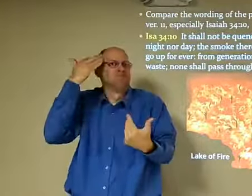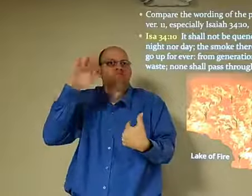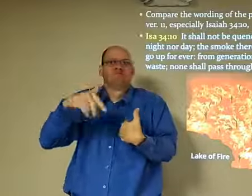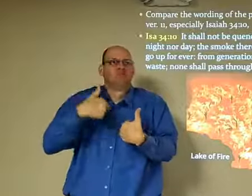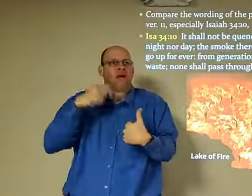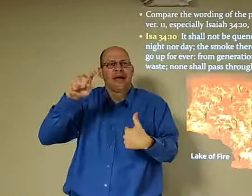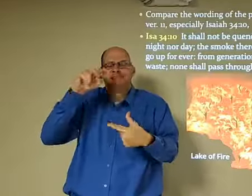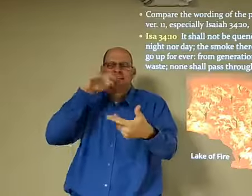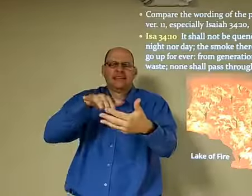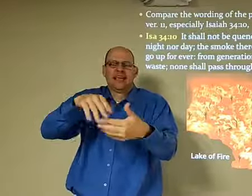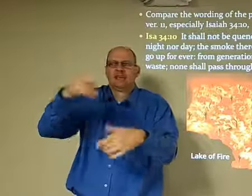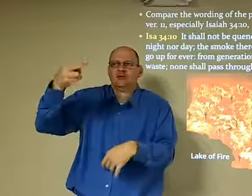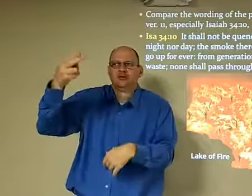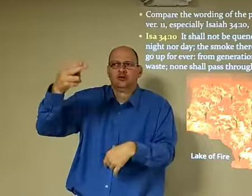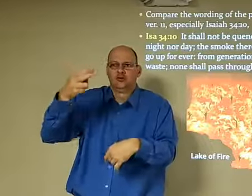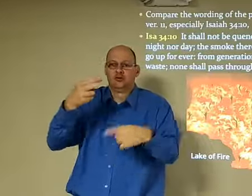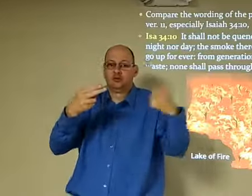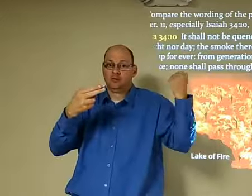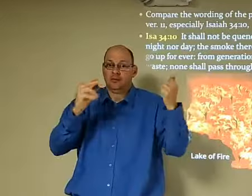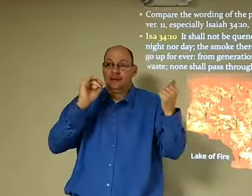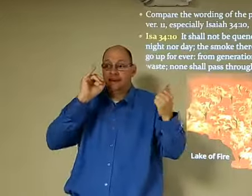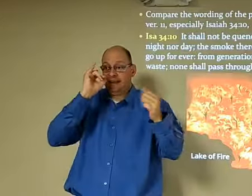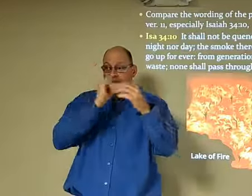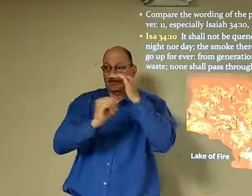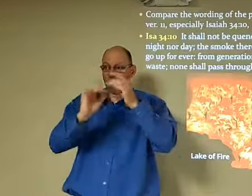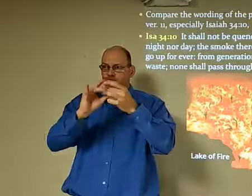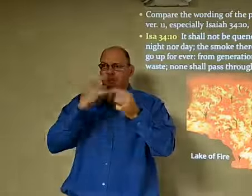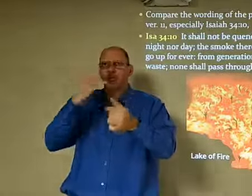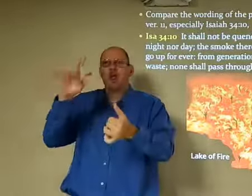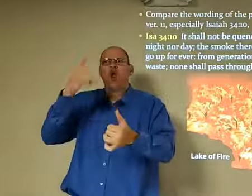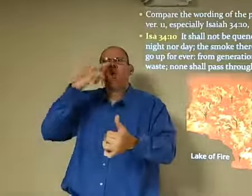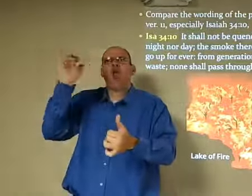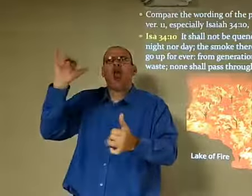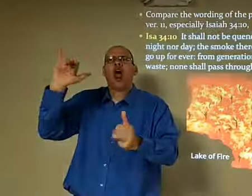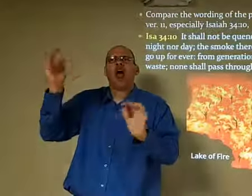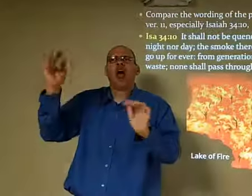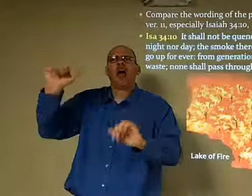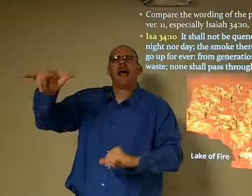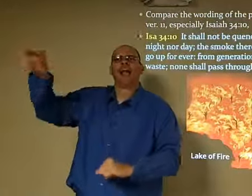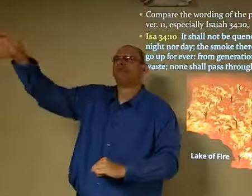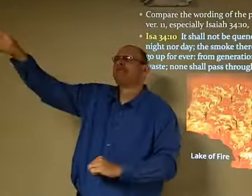I, you know, I don't know. I got to study further in that history of that content of that scripture.